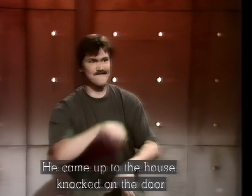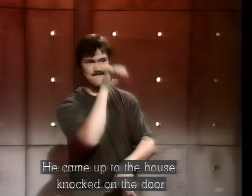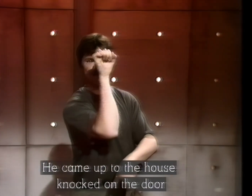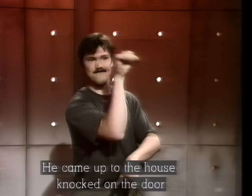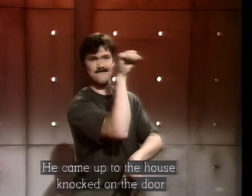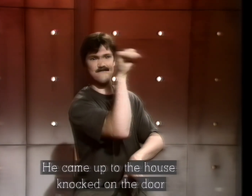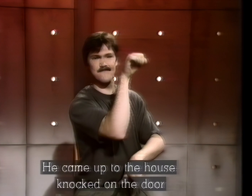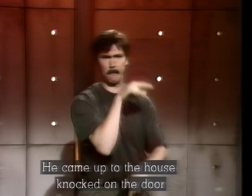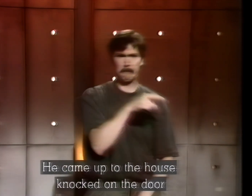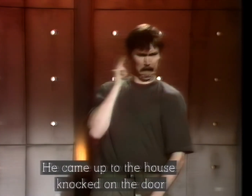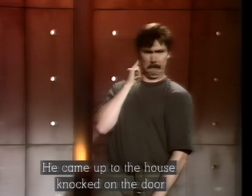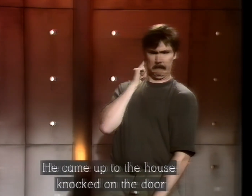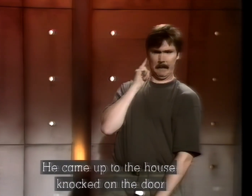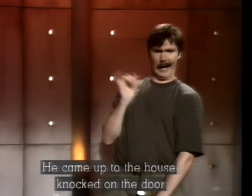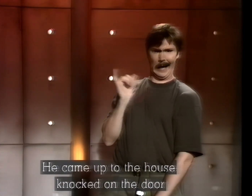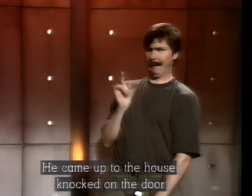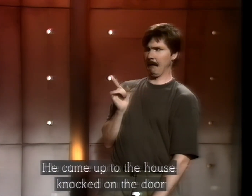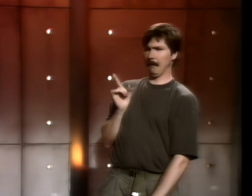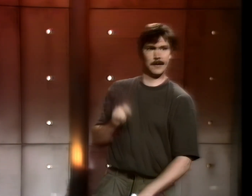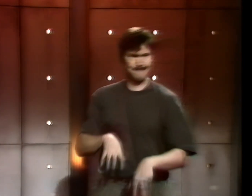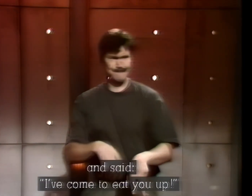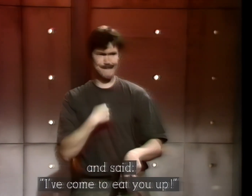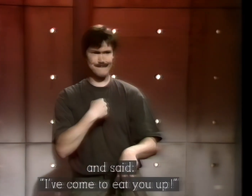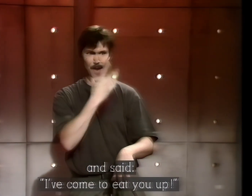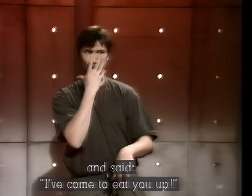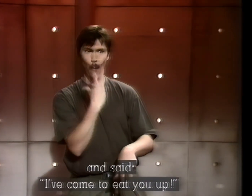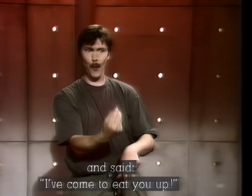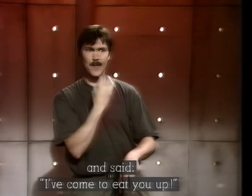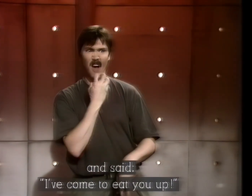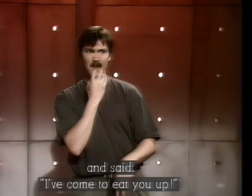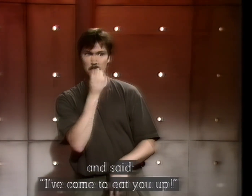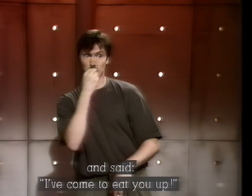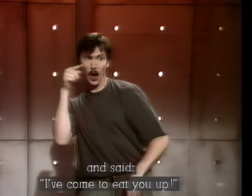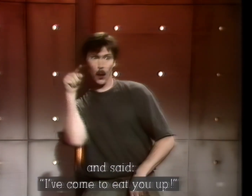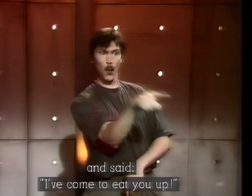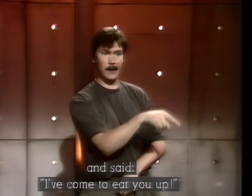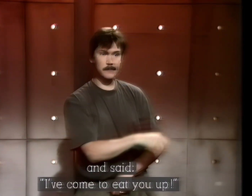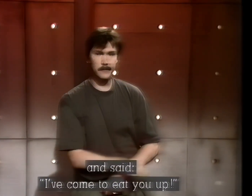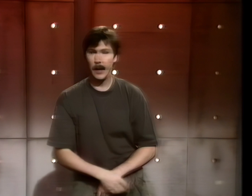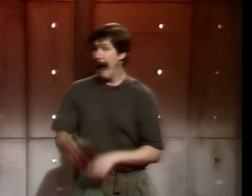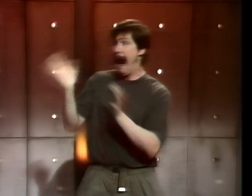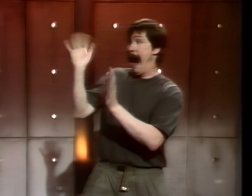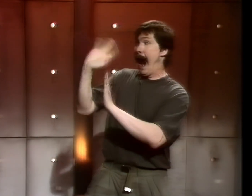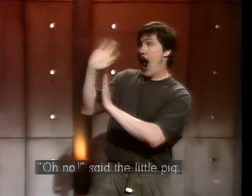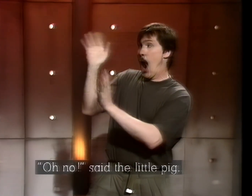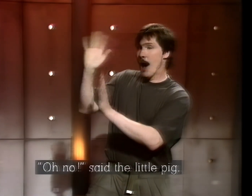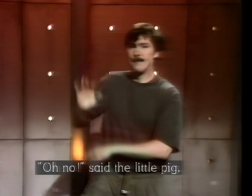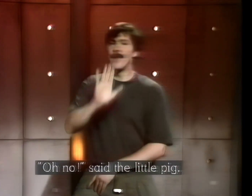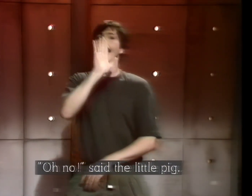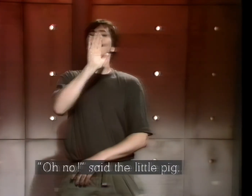So, he came up to the house and knocked on the door. The little pig heard him, and the wolf said, I've come to eat you up. Oh, no, no, no, said